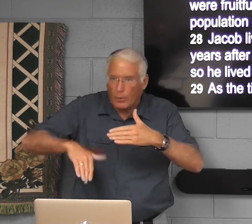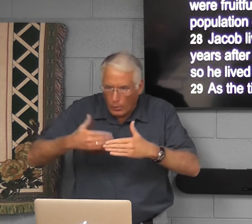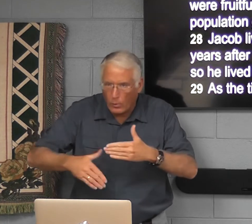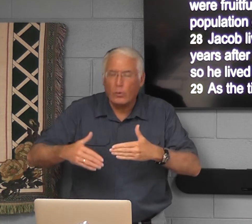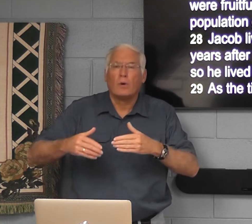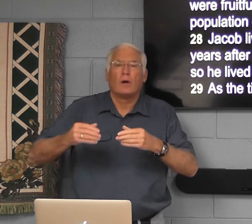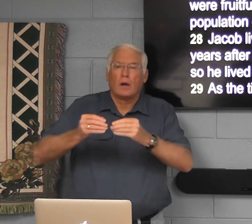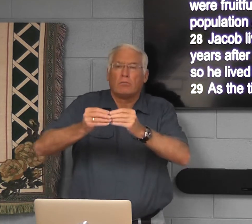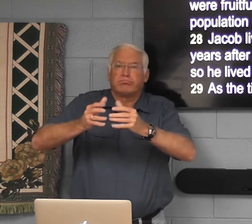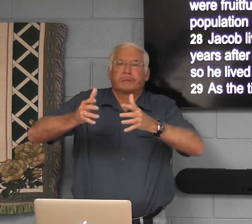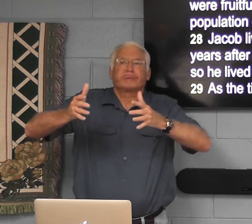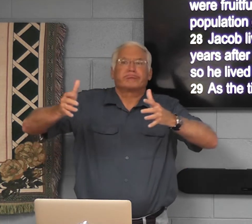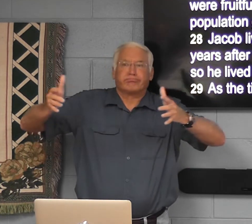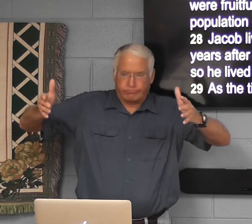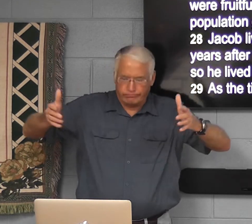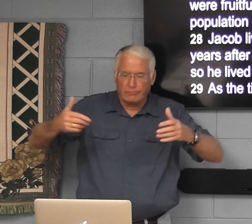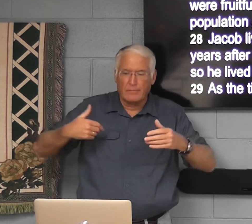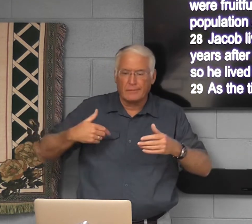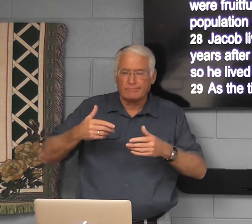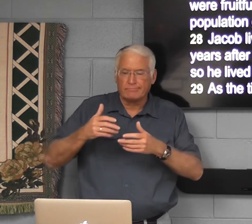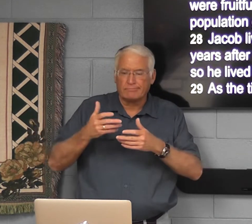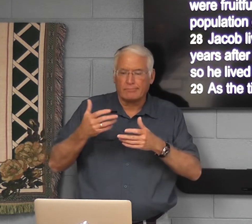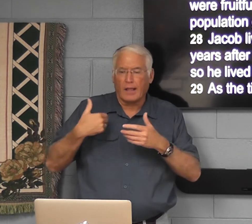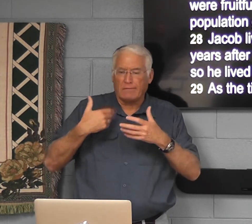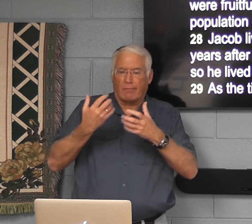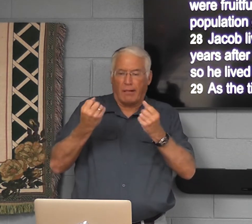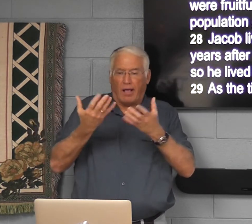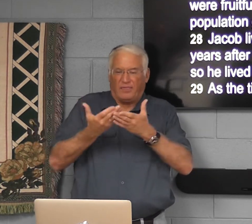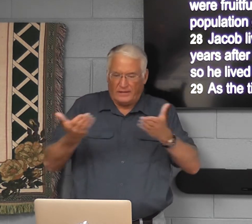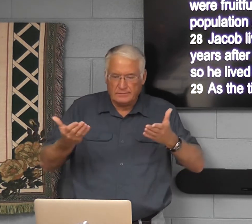fruitful. And population grew rapidly.